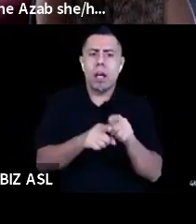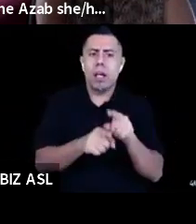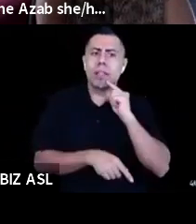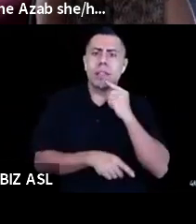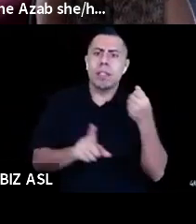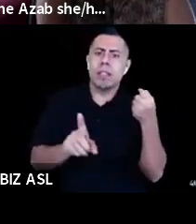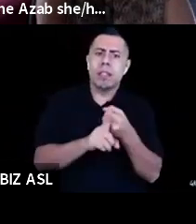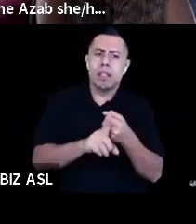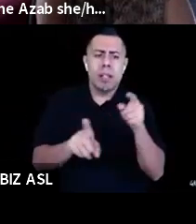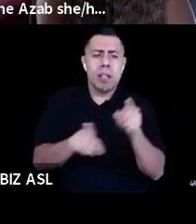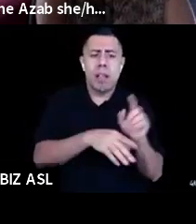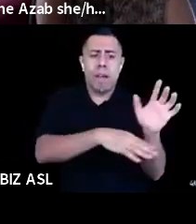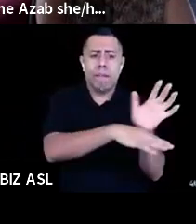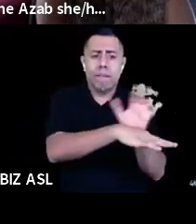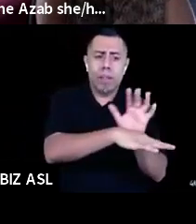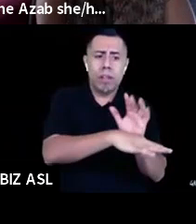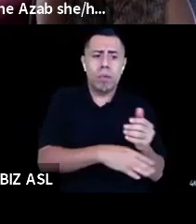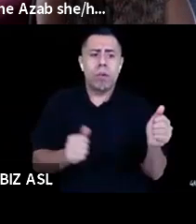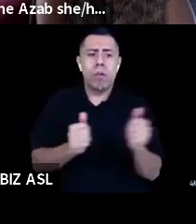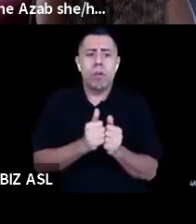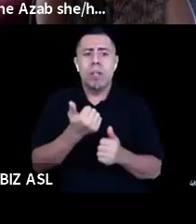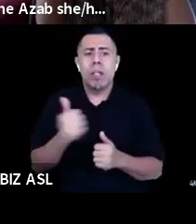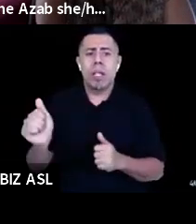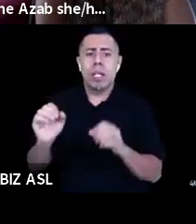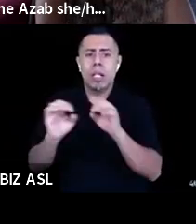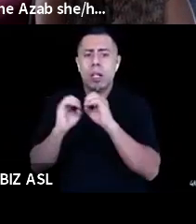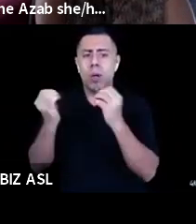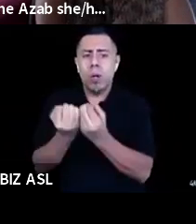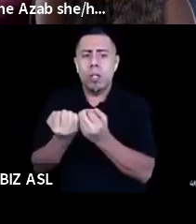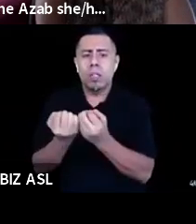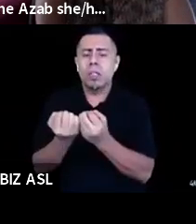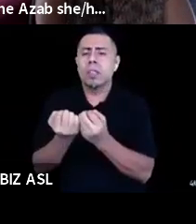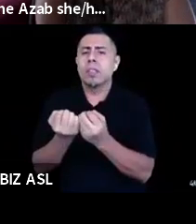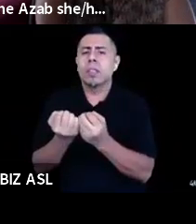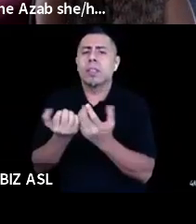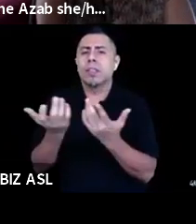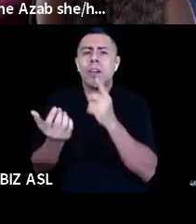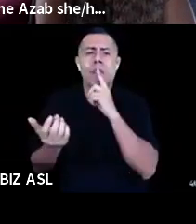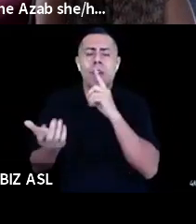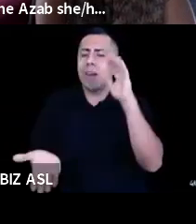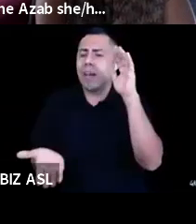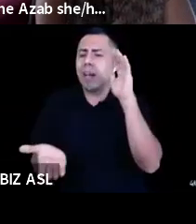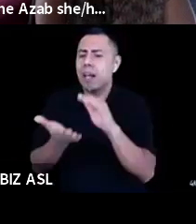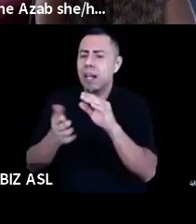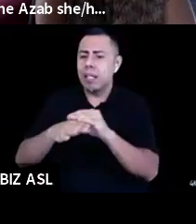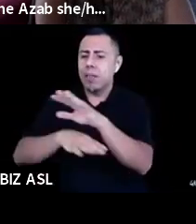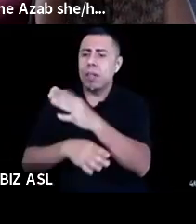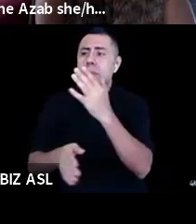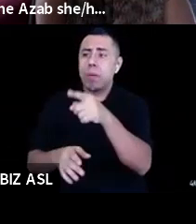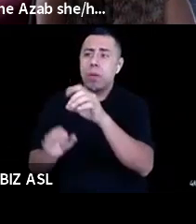that are, um, how can I say this, that are less affected by this, either in the corporate world or there are nonprofits that are operating differently